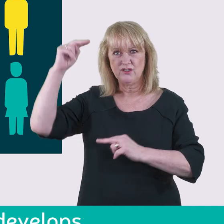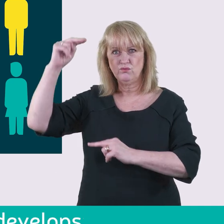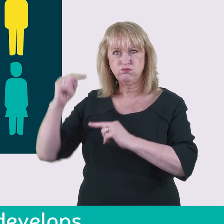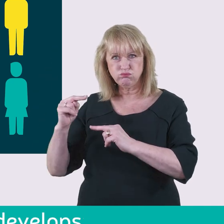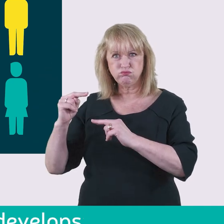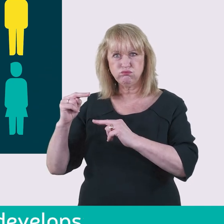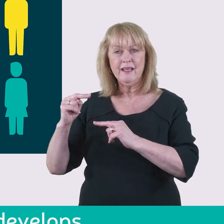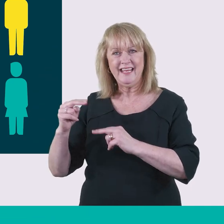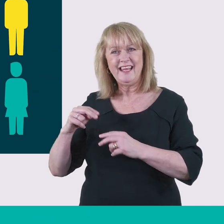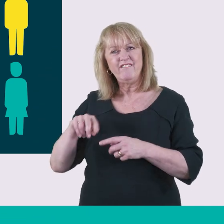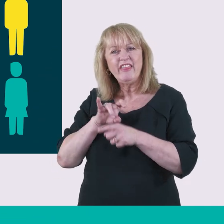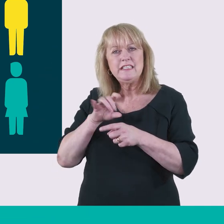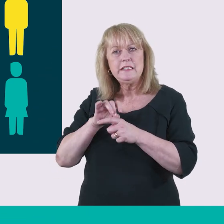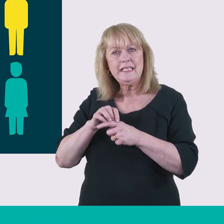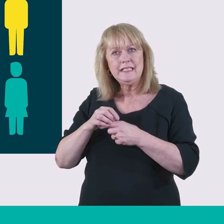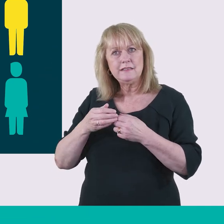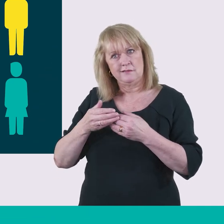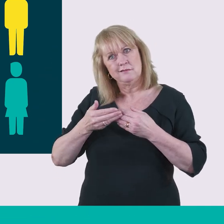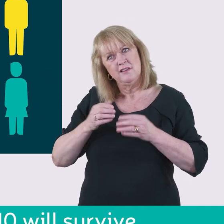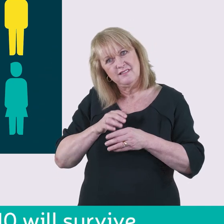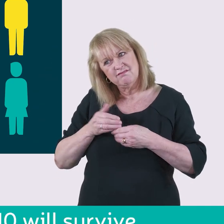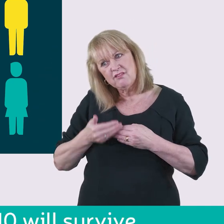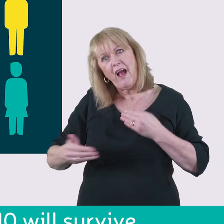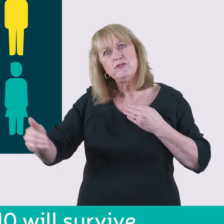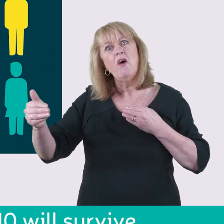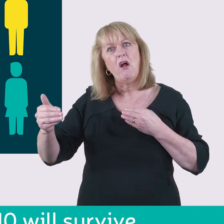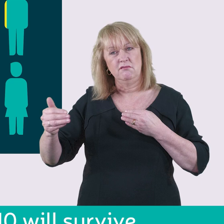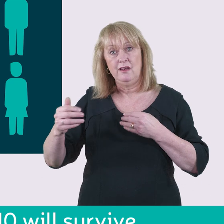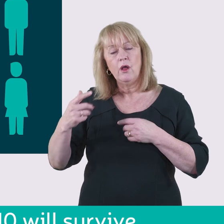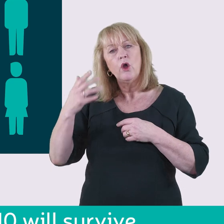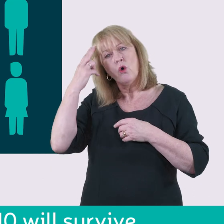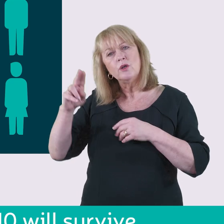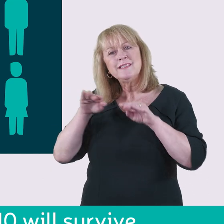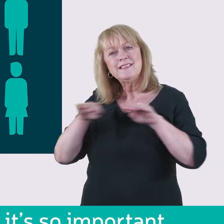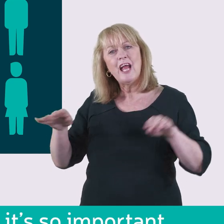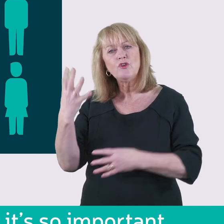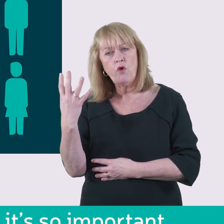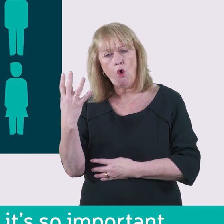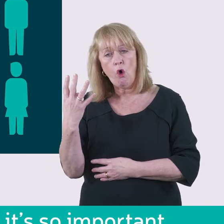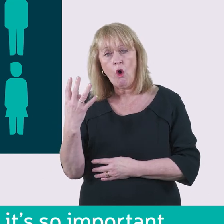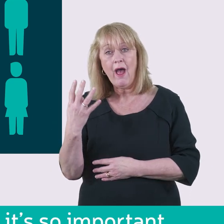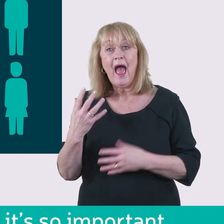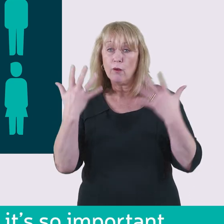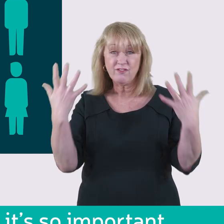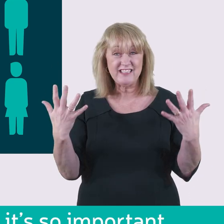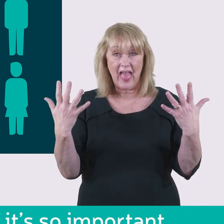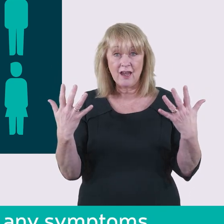disease develops. At stage four, only one in ten will survive bowel cancer. That's why it's so important